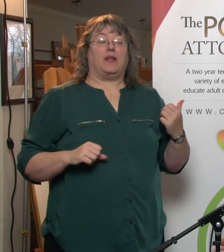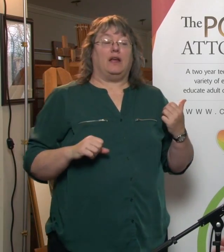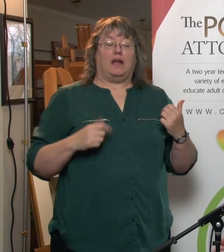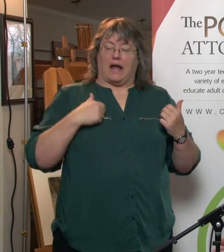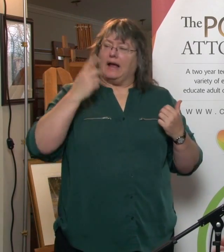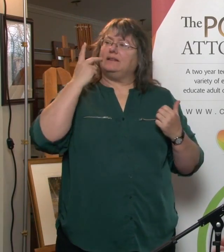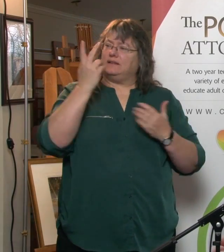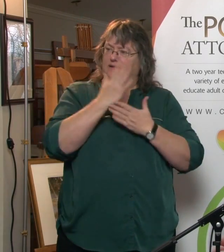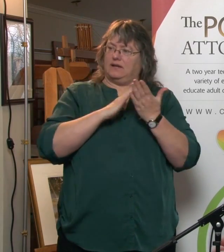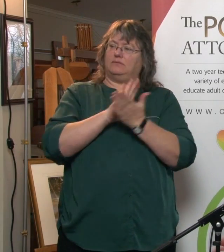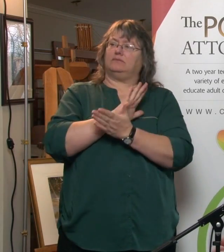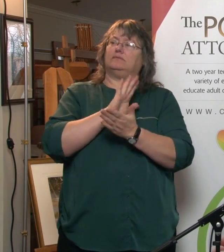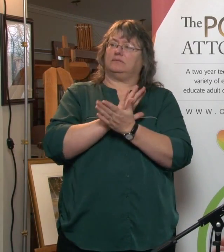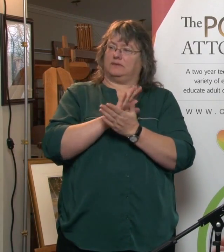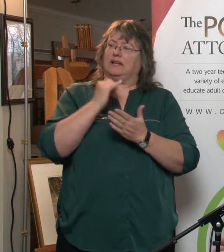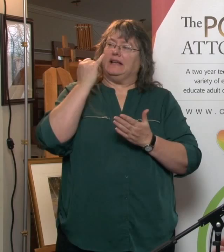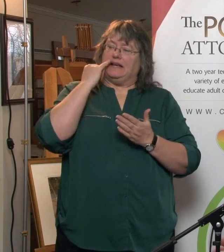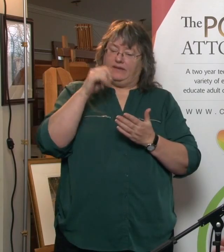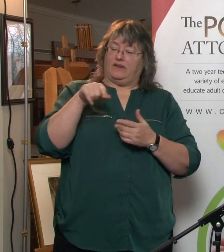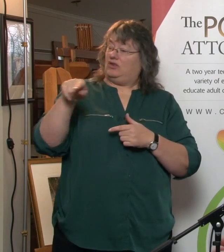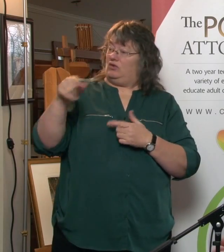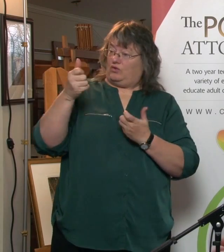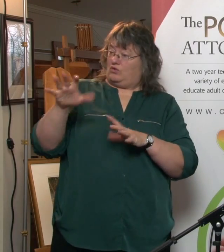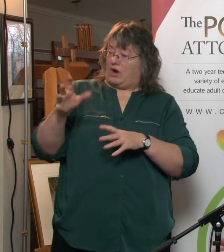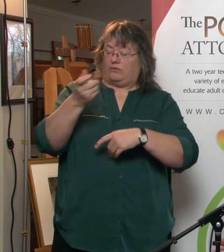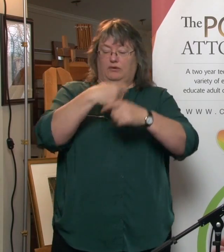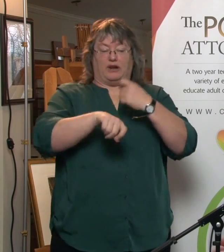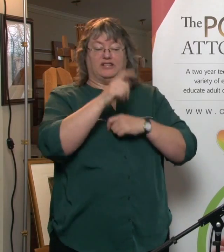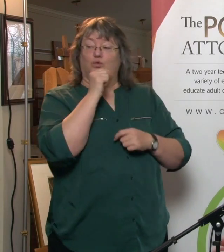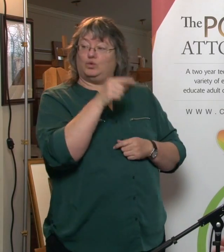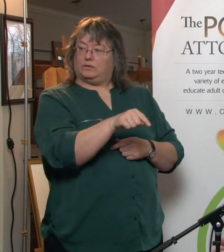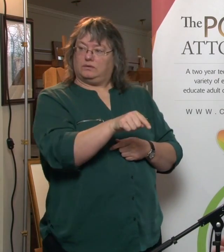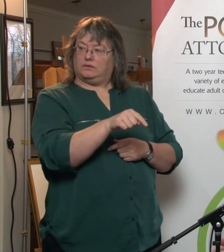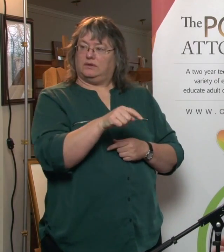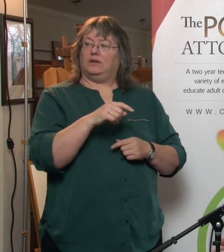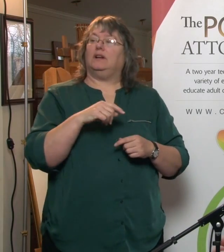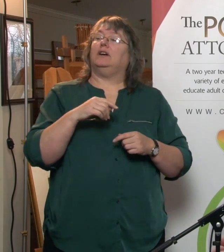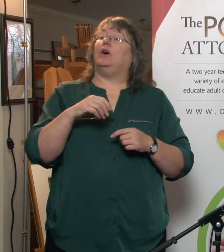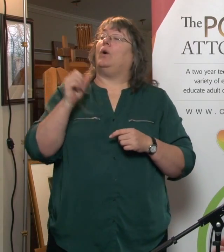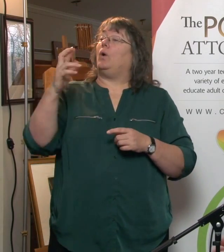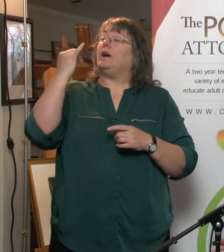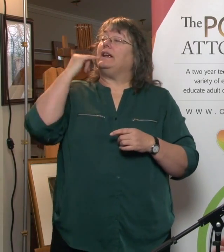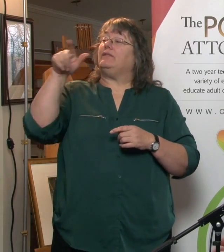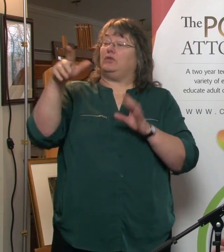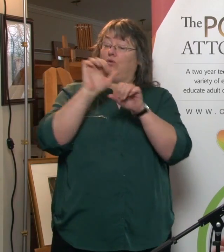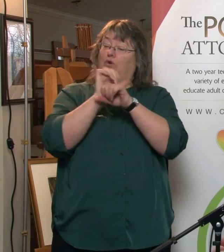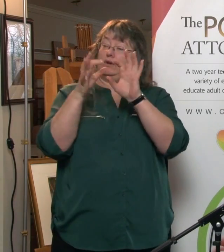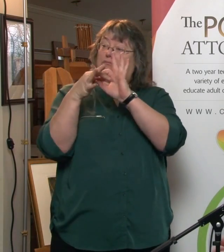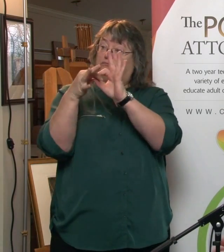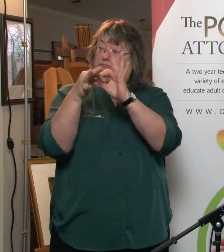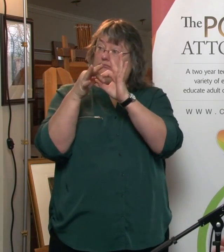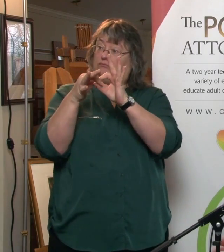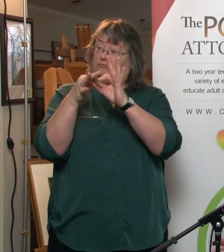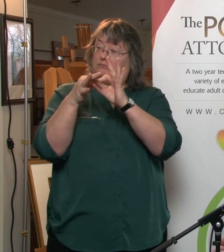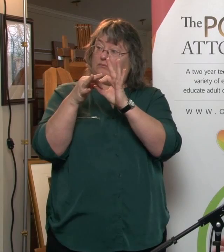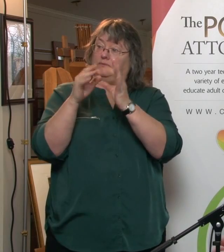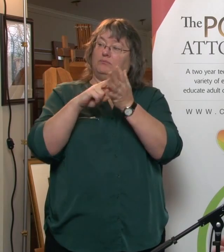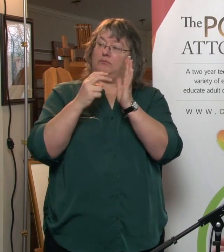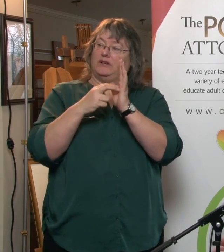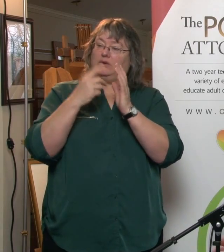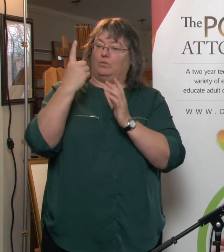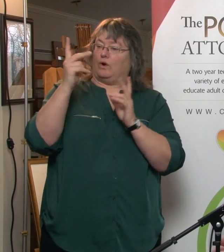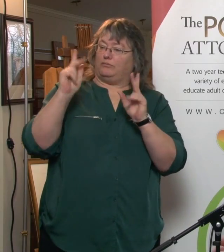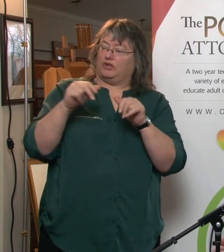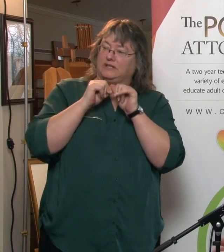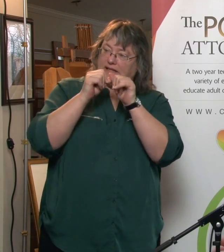provisions built in, but in most cases, if you were acting jointly with someone, it may say that only one person can continue.